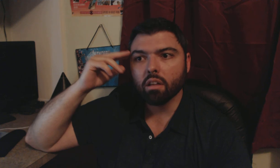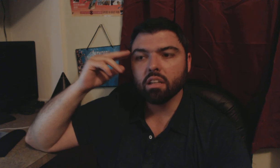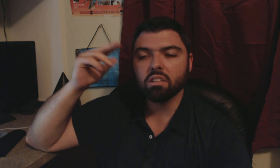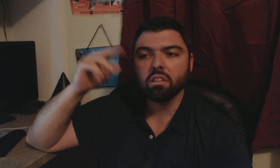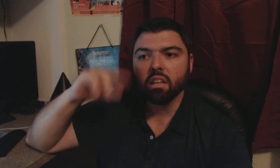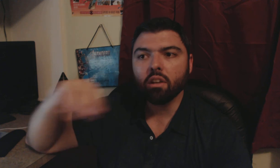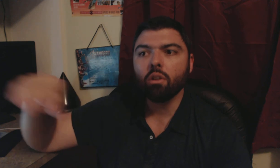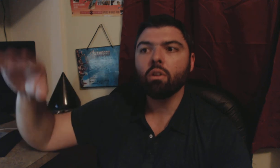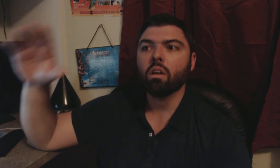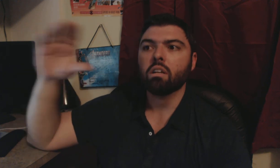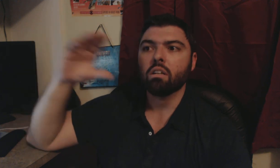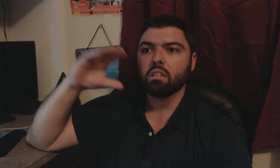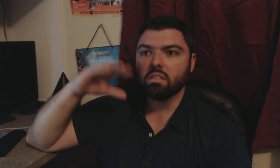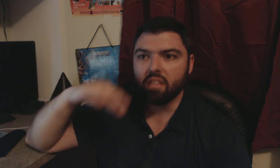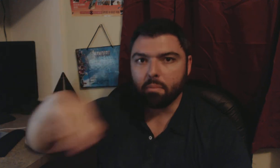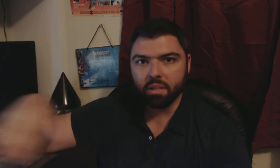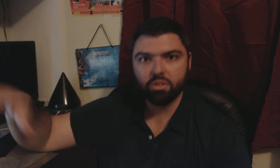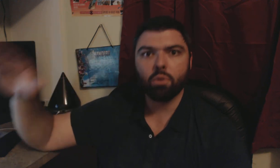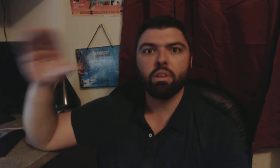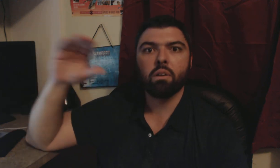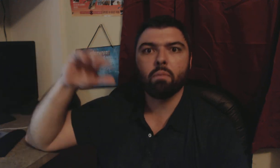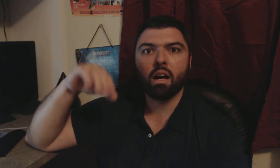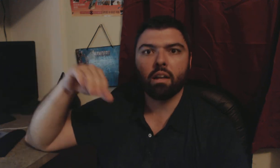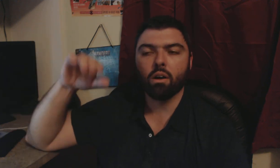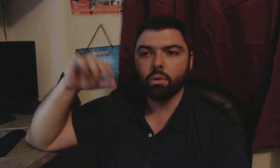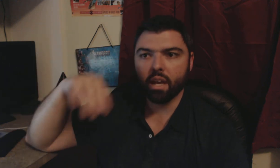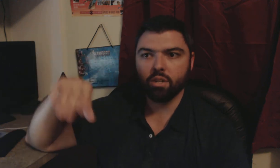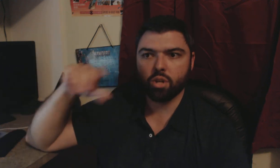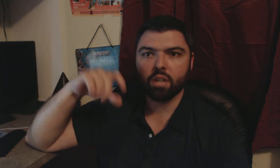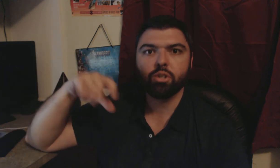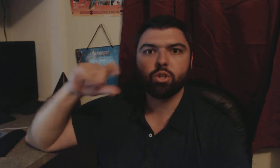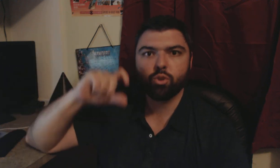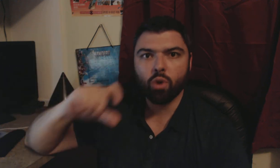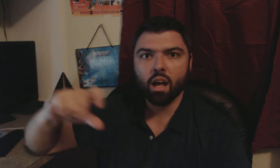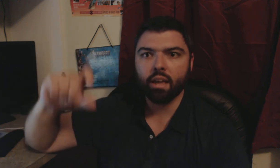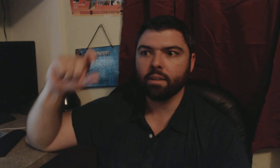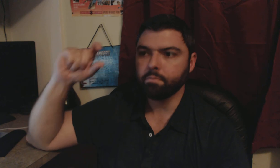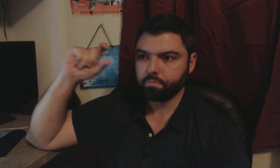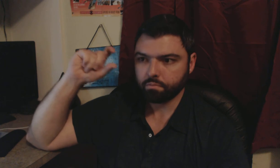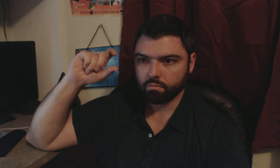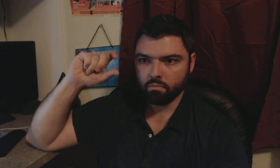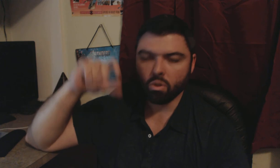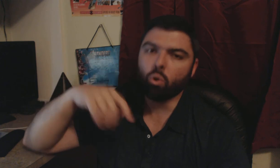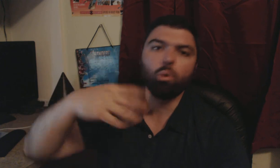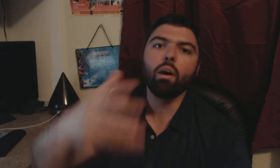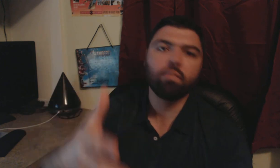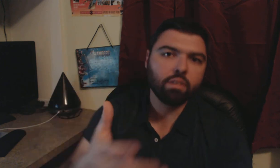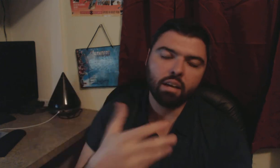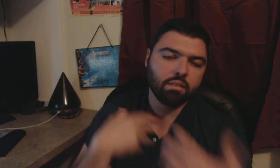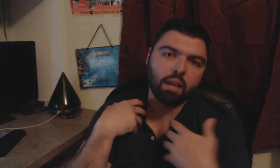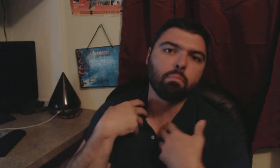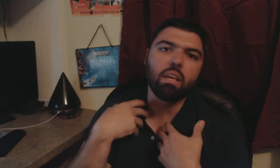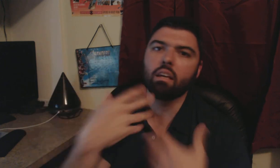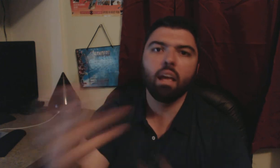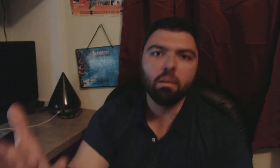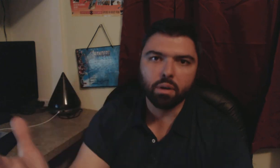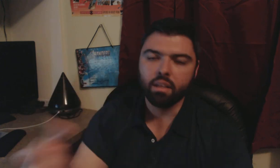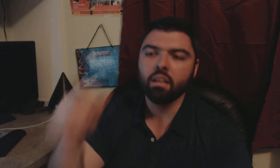it's a little stepping stone in their mind okay josh is trying or whoever not not me anybody